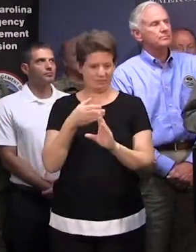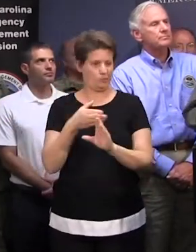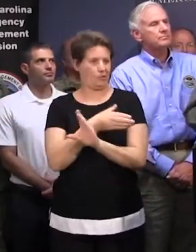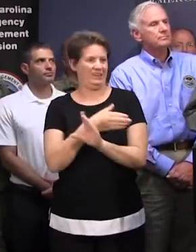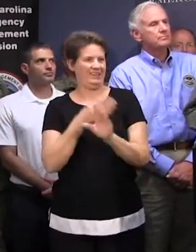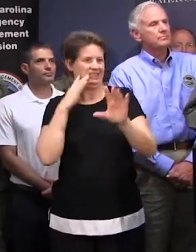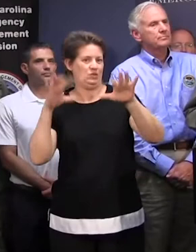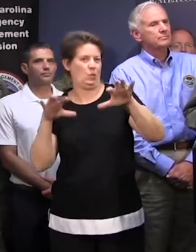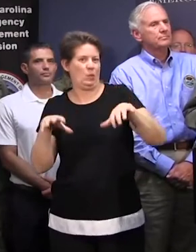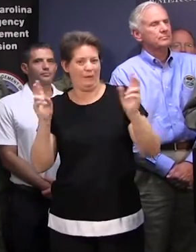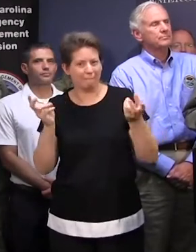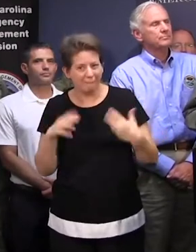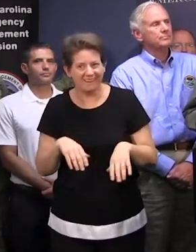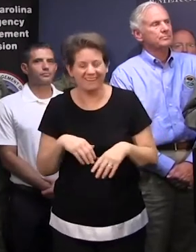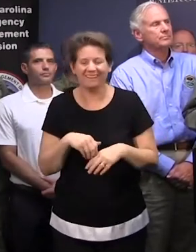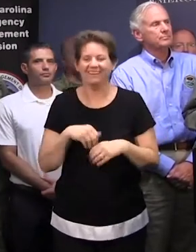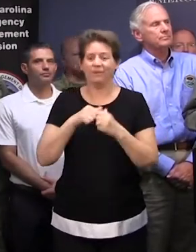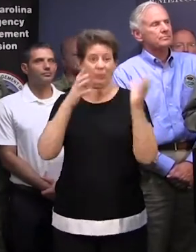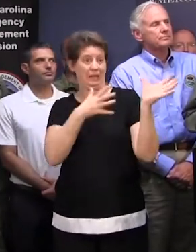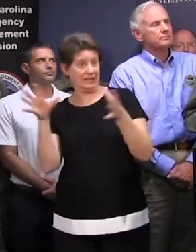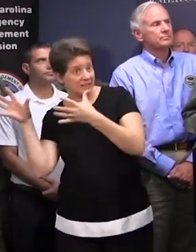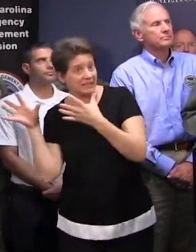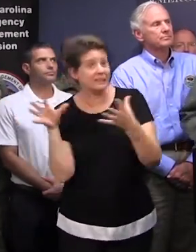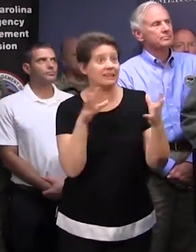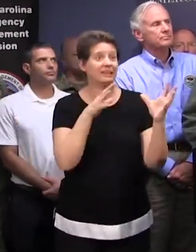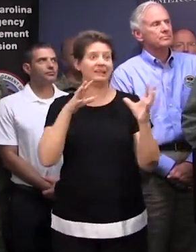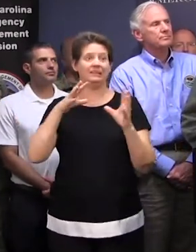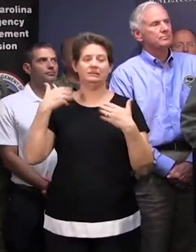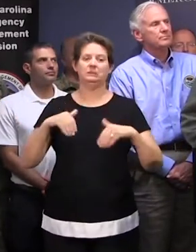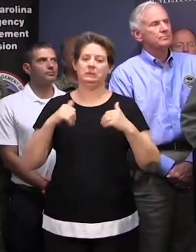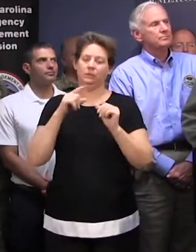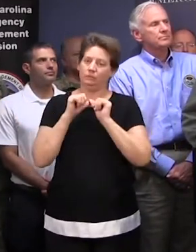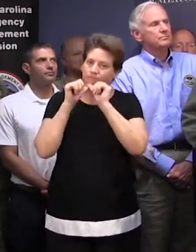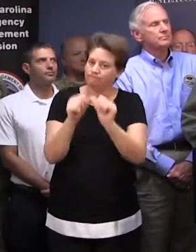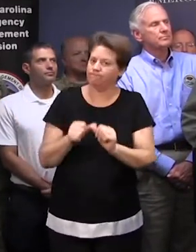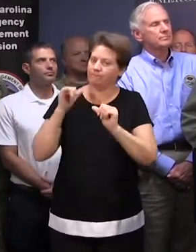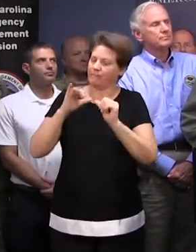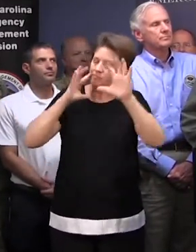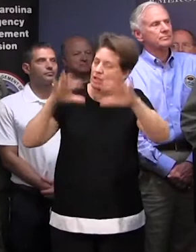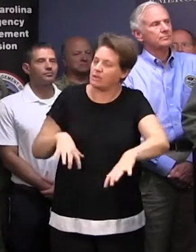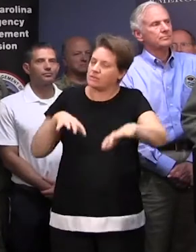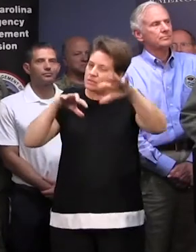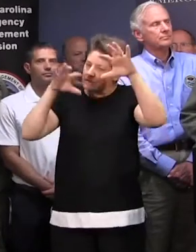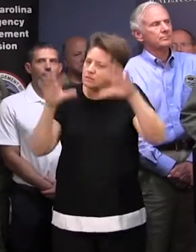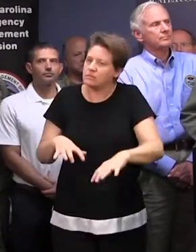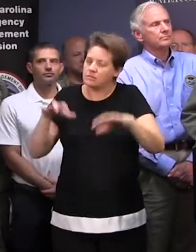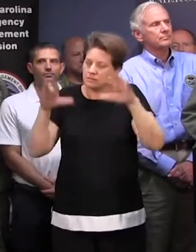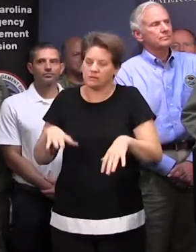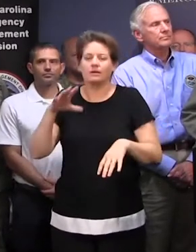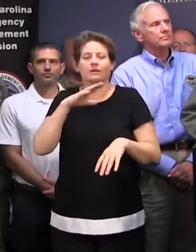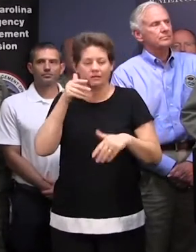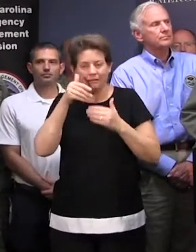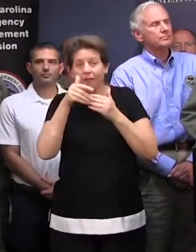-storm or storm situation now with the wind field going through, and we will continue to have heavy rains, and we will